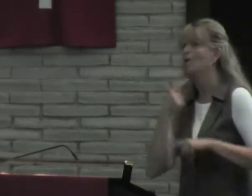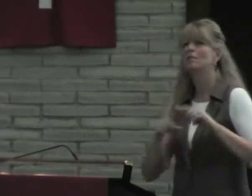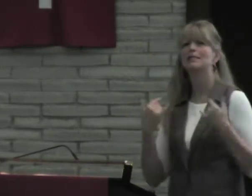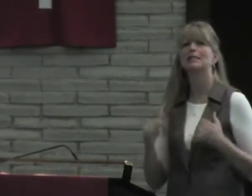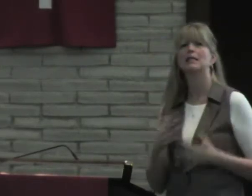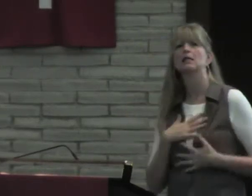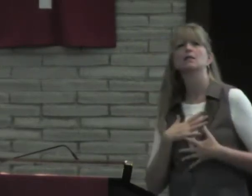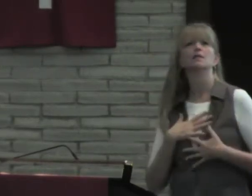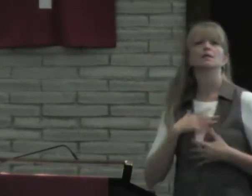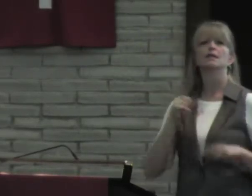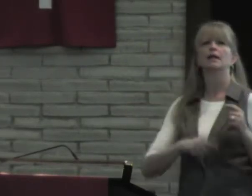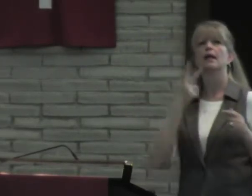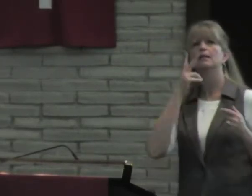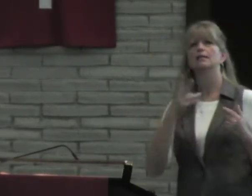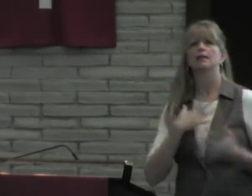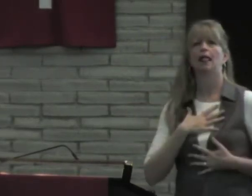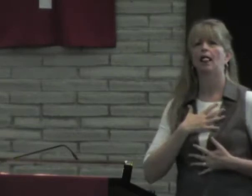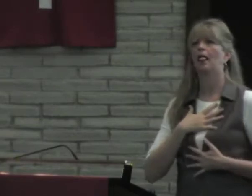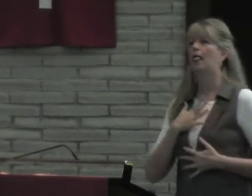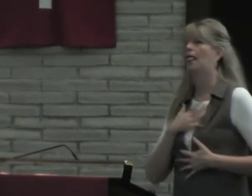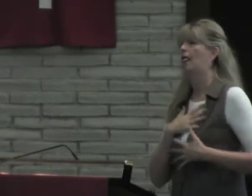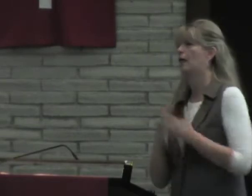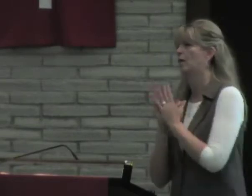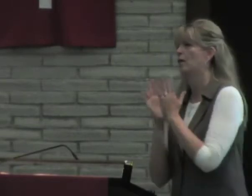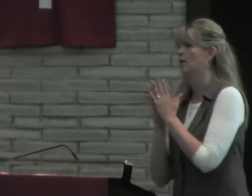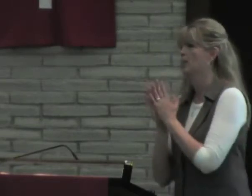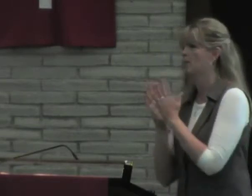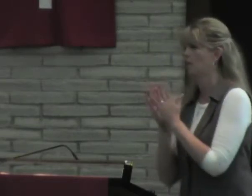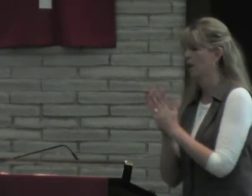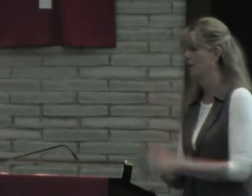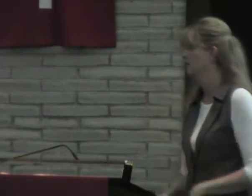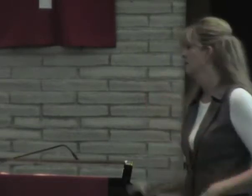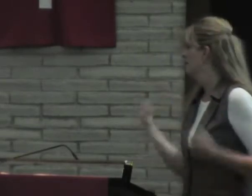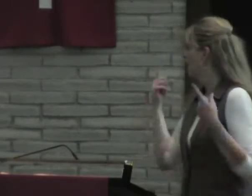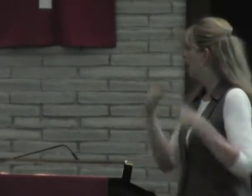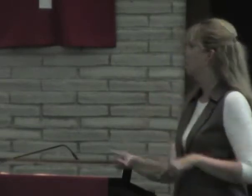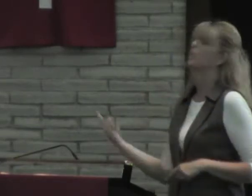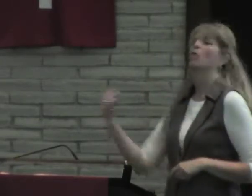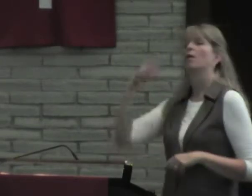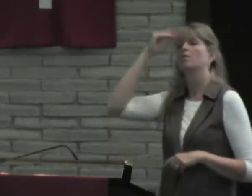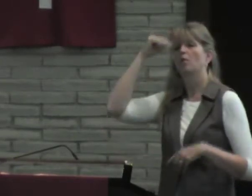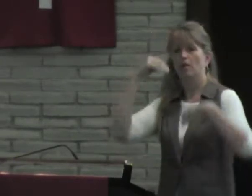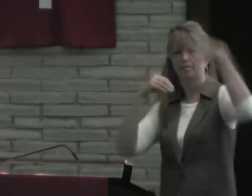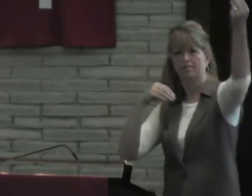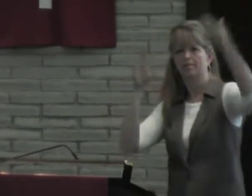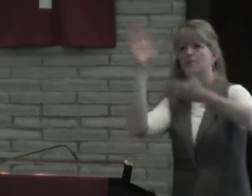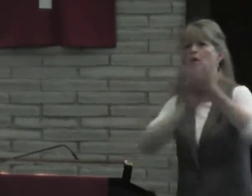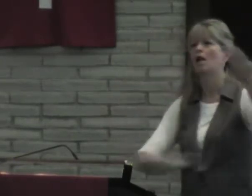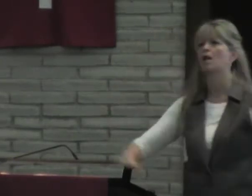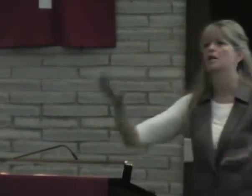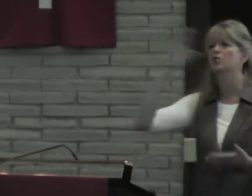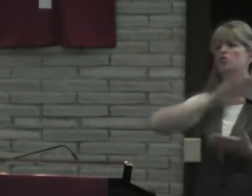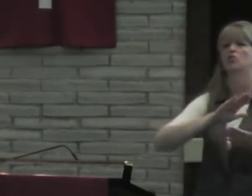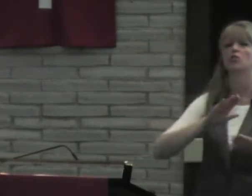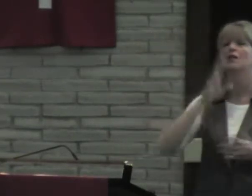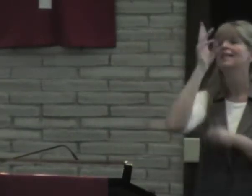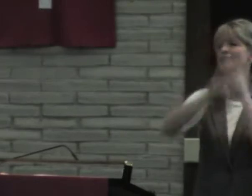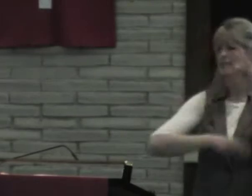it's whether they're going to do the right or the wrong thing. But anyway, you have to do a lot of praying. But anyway, this boy went to college,